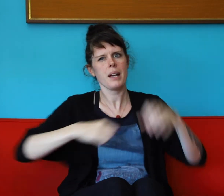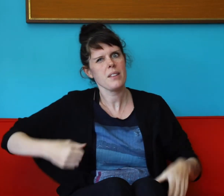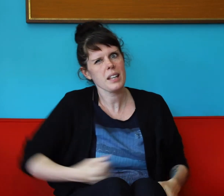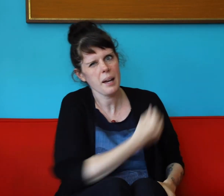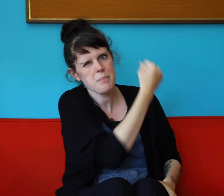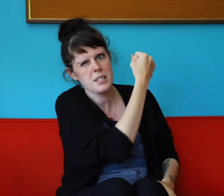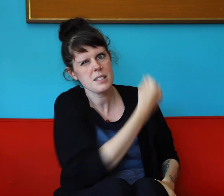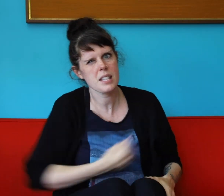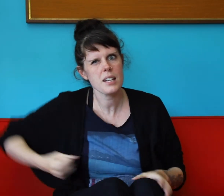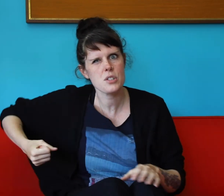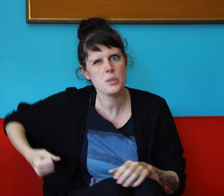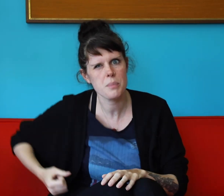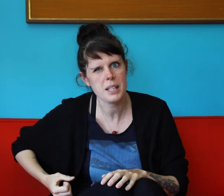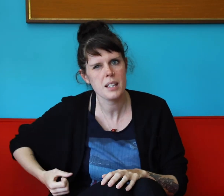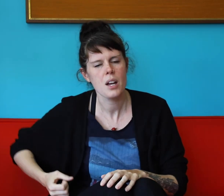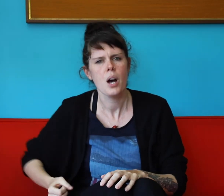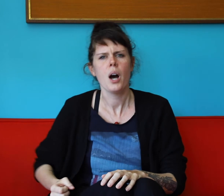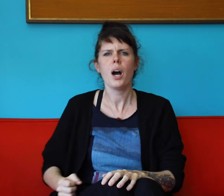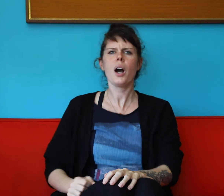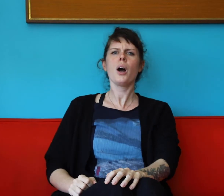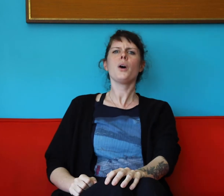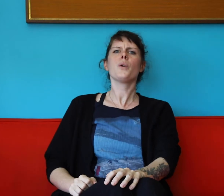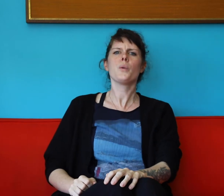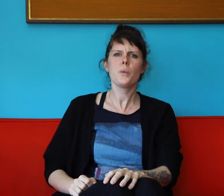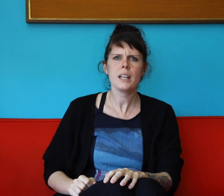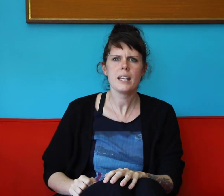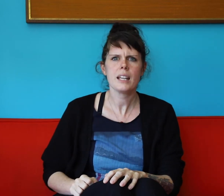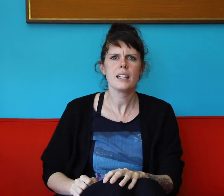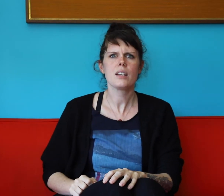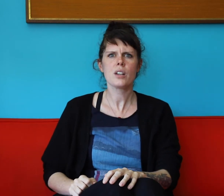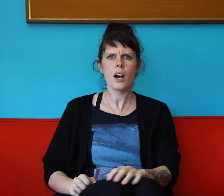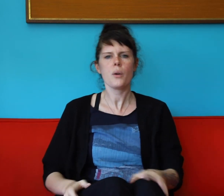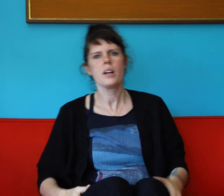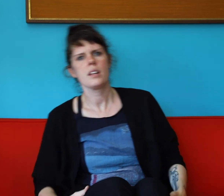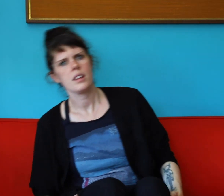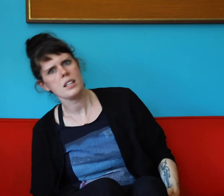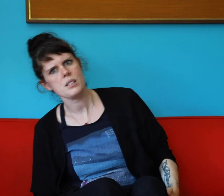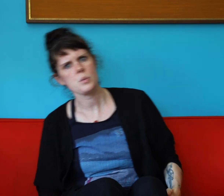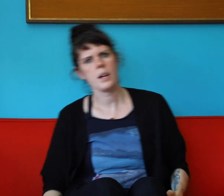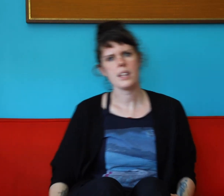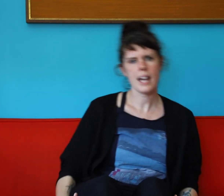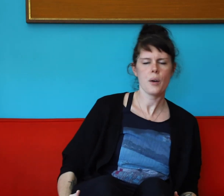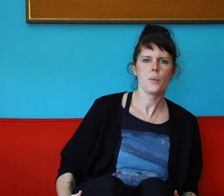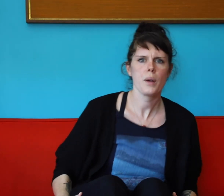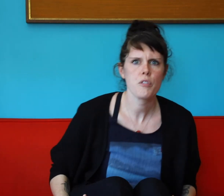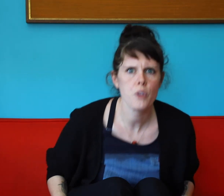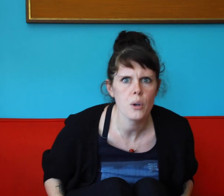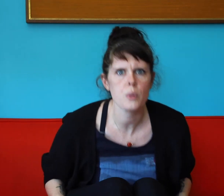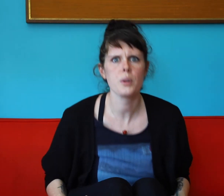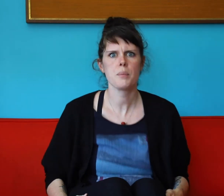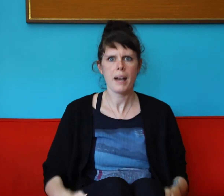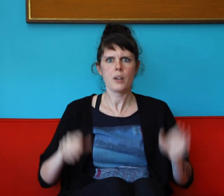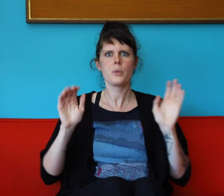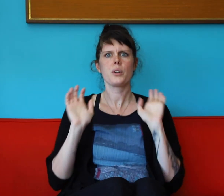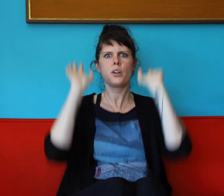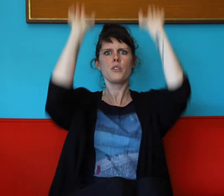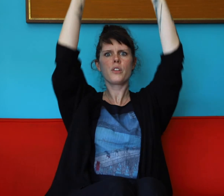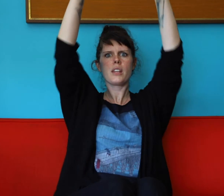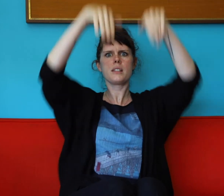and the captain said to me, Oh, we go this way, that way, forward, backward, over the